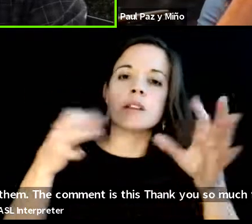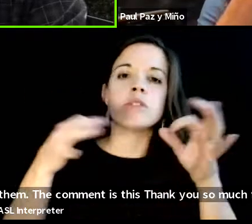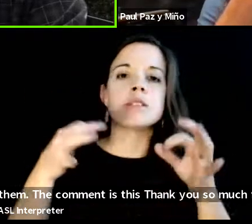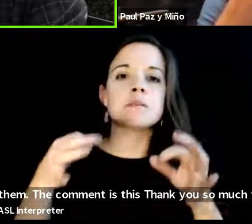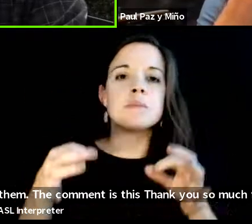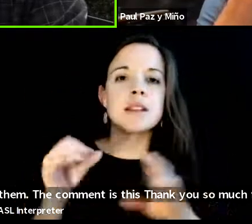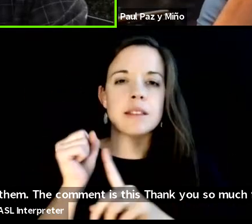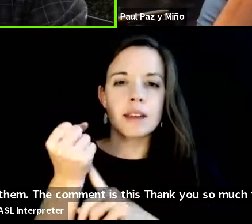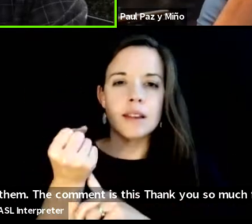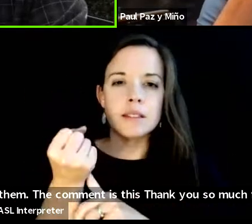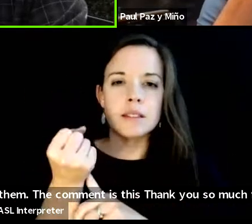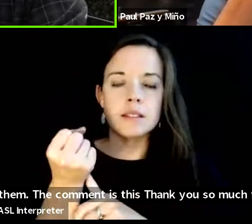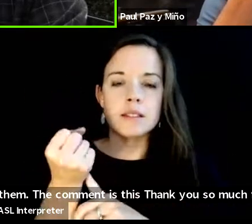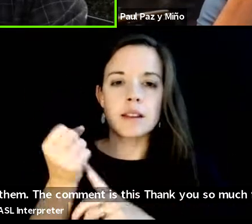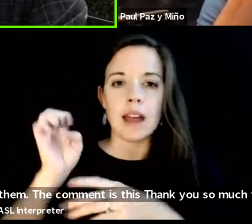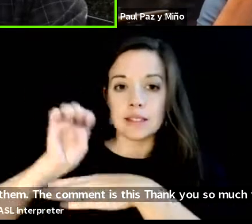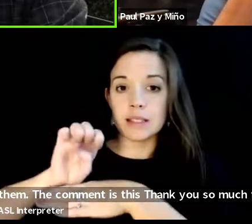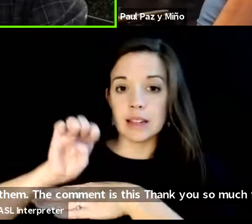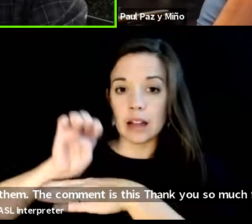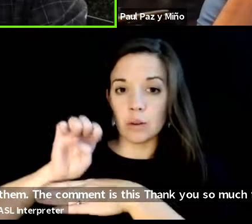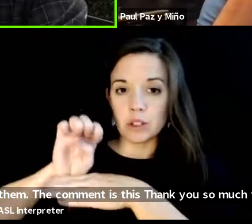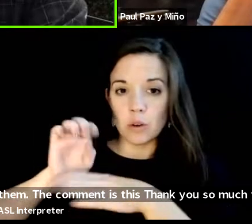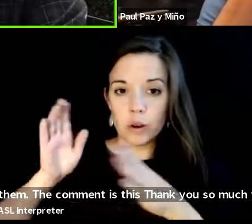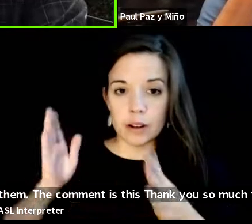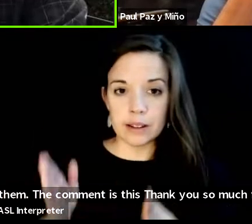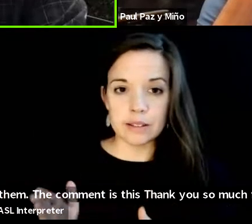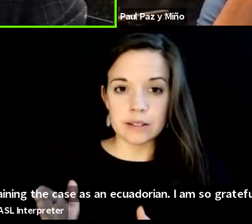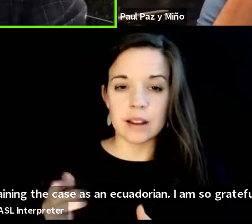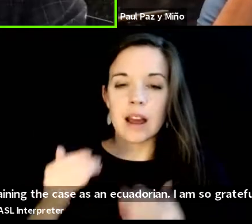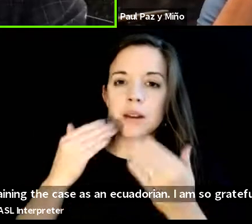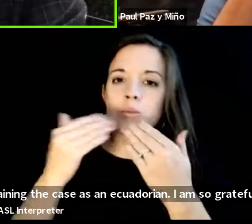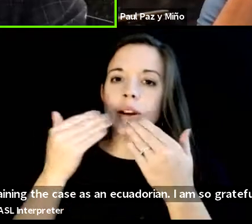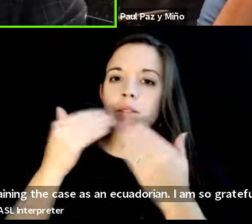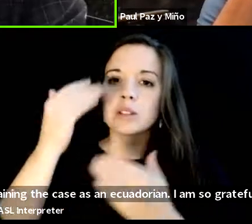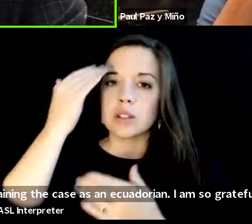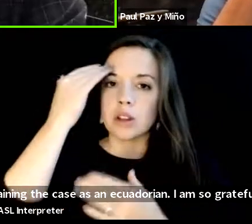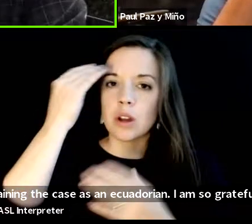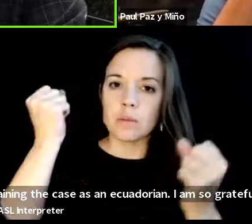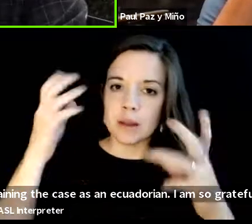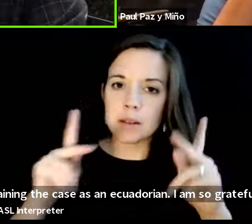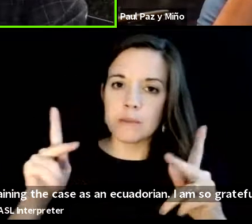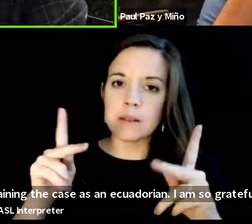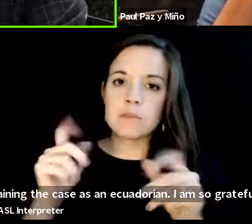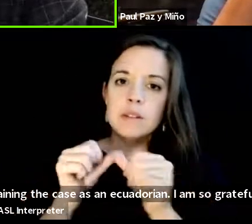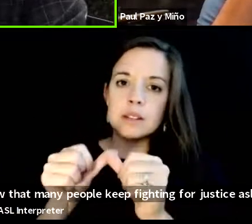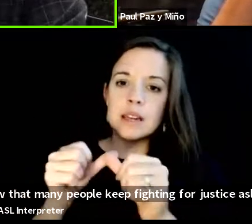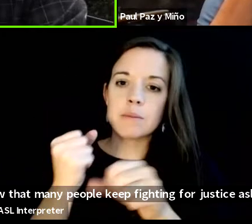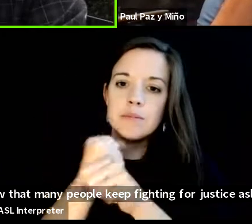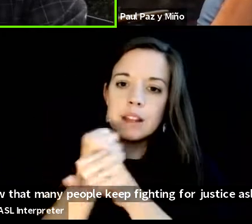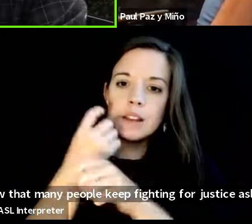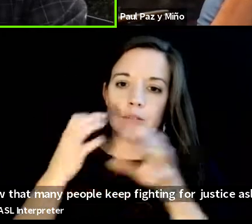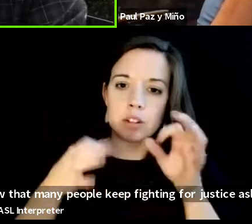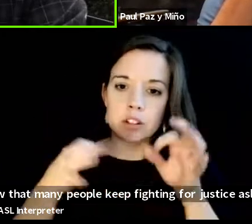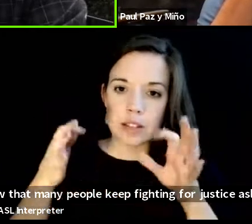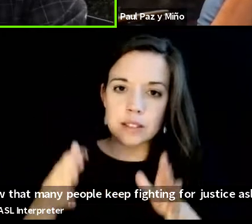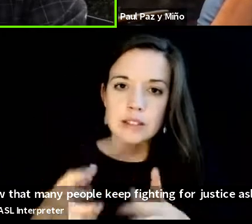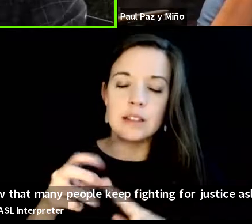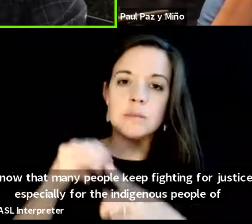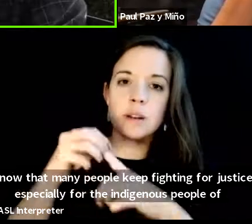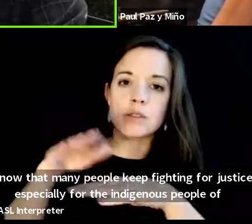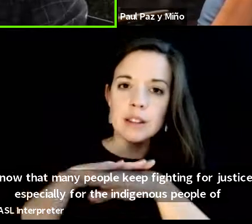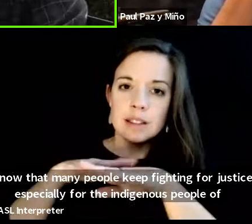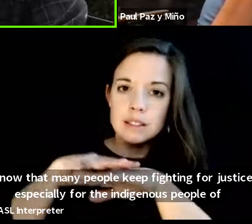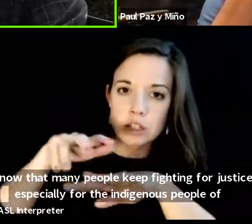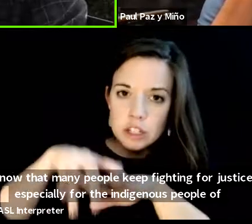as an ecuadorian i'm so grateful to know that many people keep fighting for justice especially for the indigenous people of my